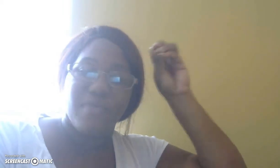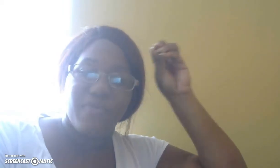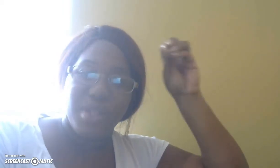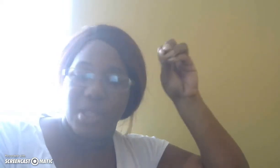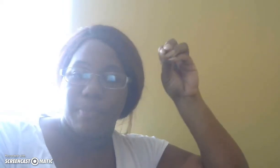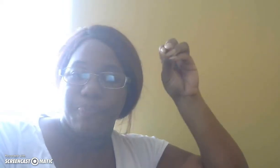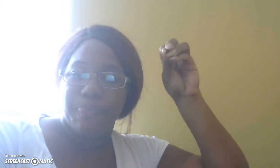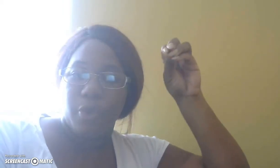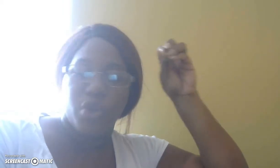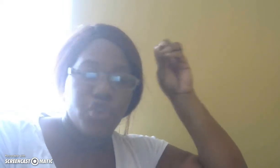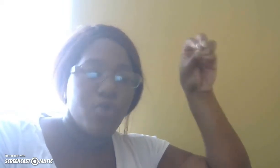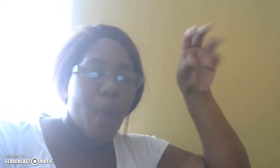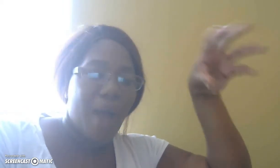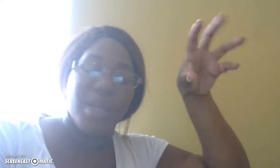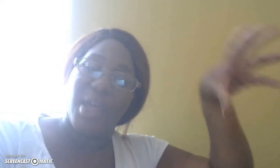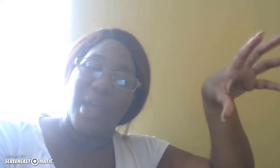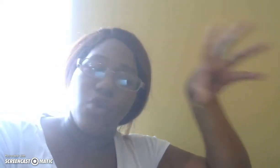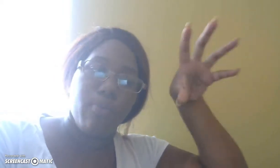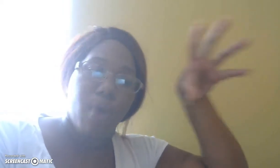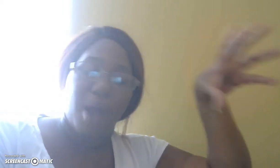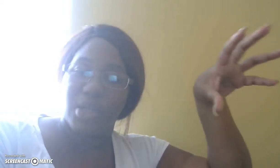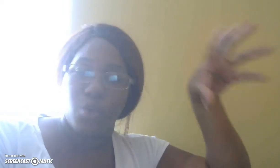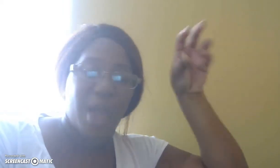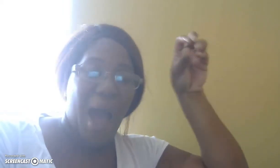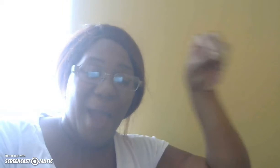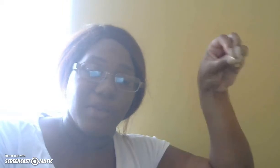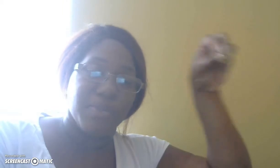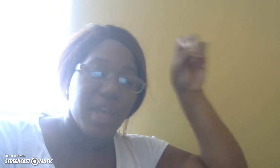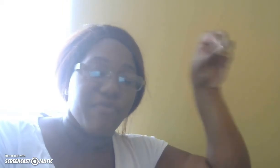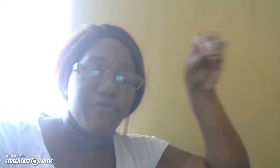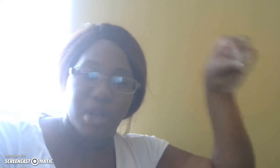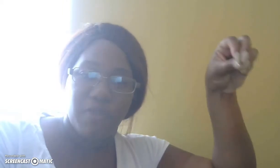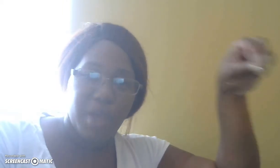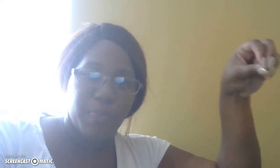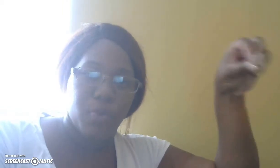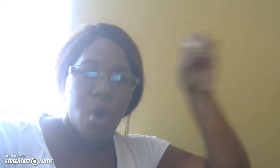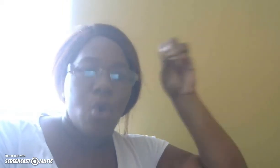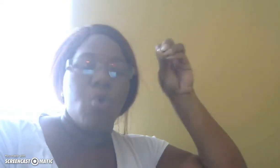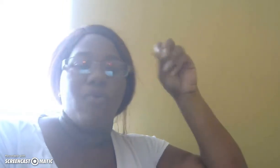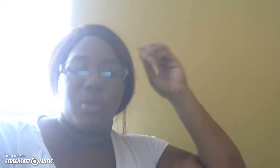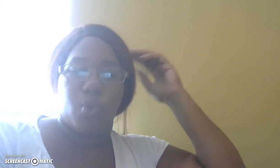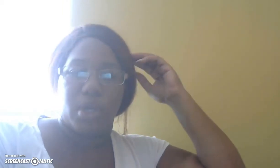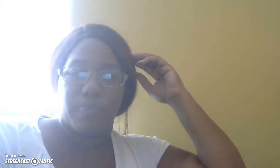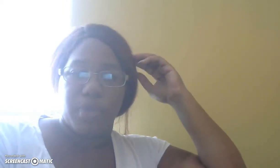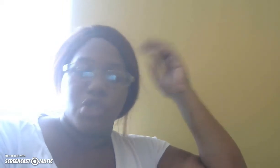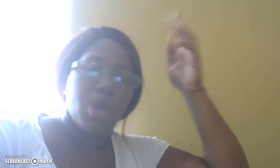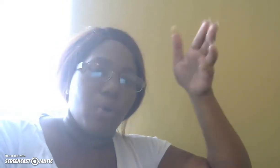convince them we show you how to get your products or your items in front of people who already want it so